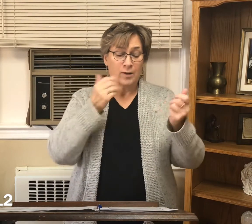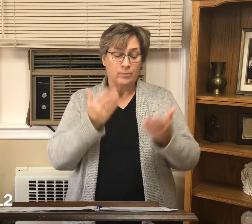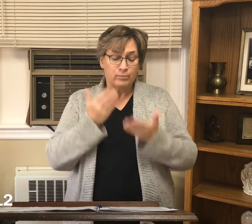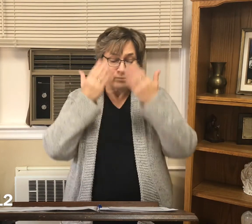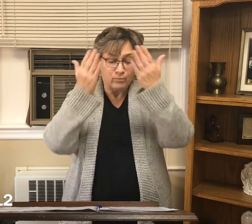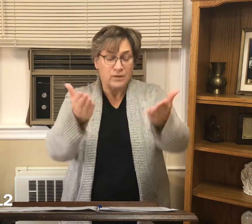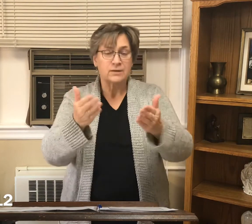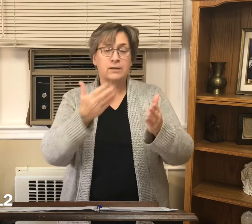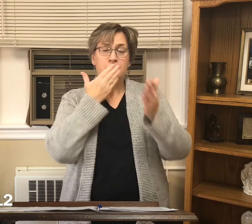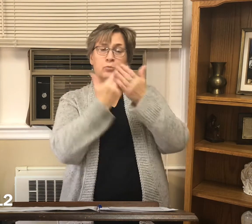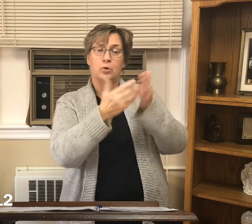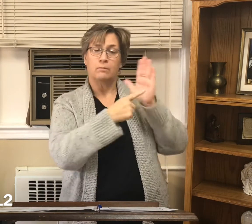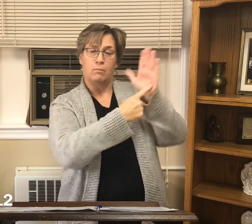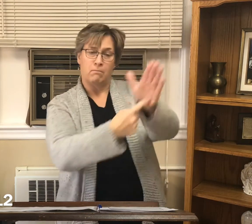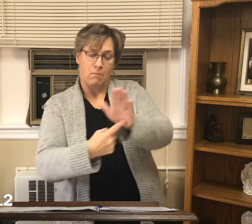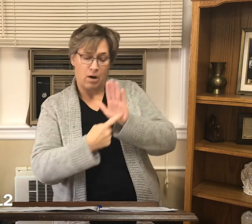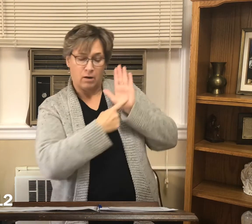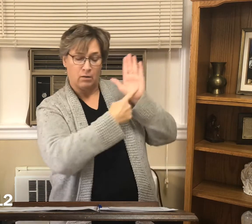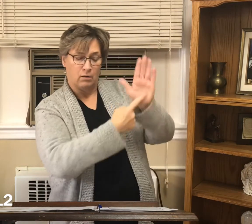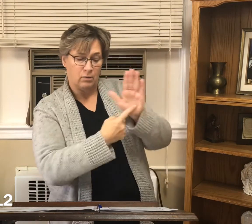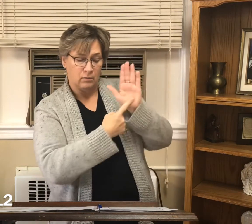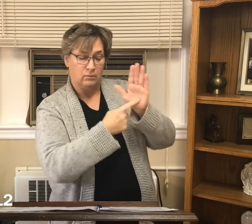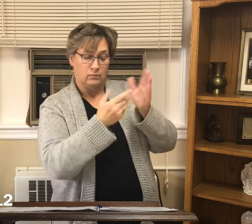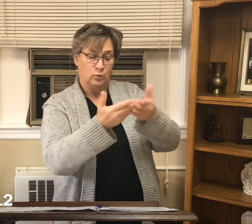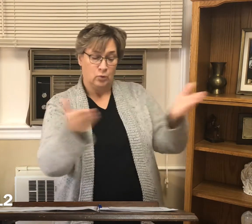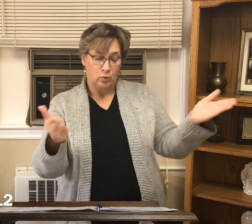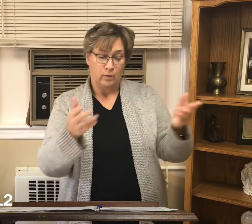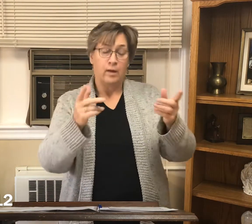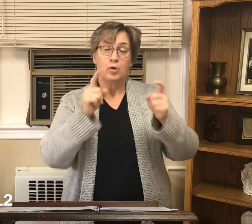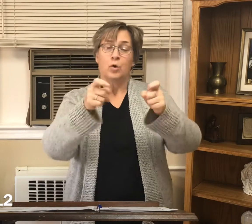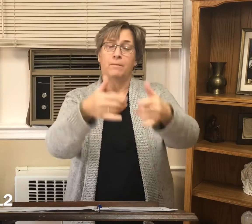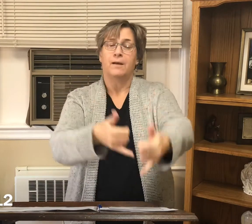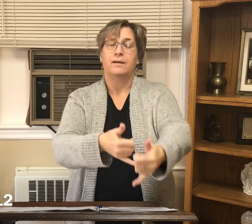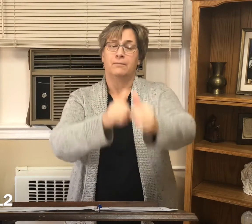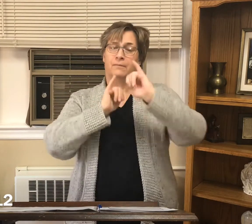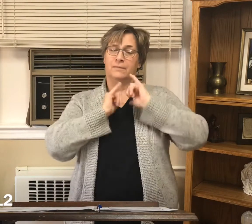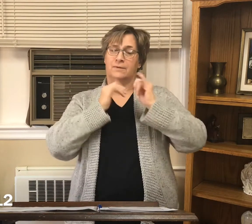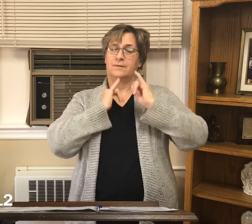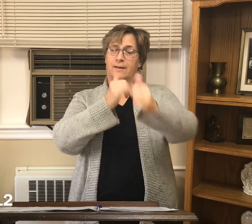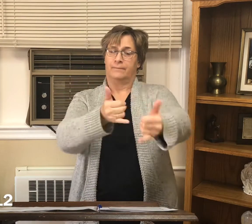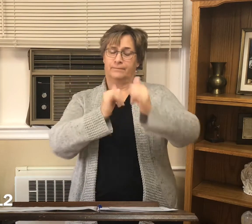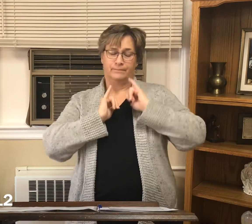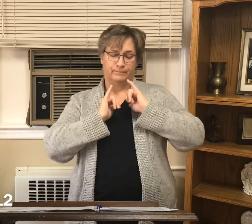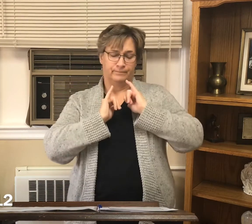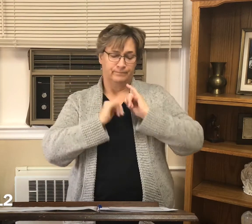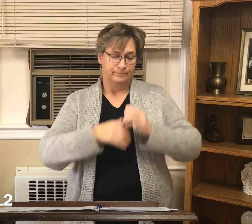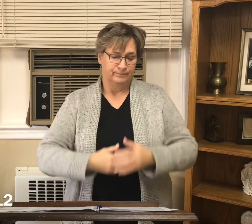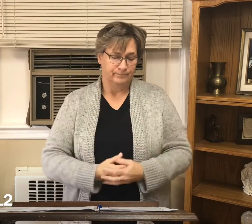rather we wanted to present ourselves as a model for you so that you might imitate us